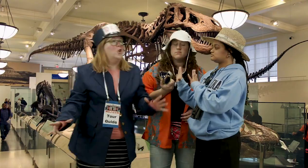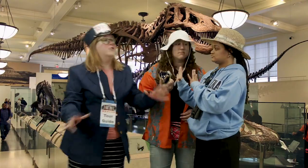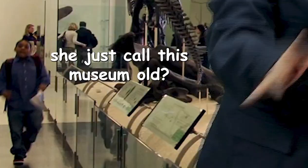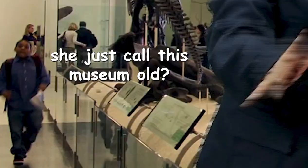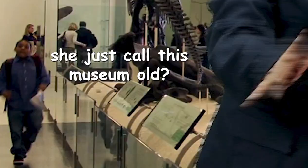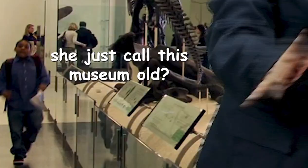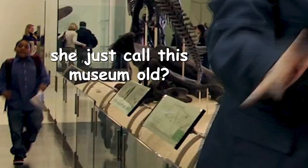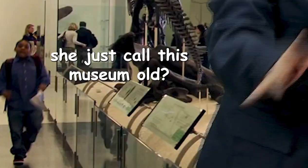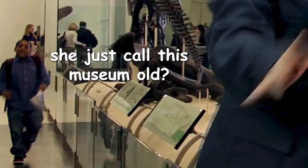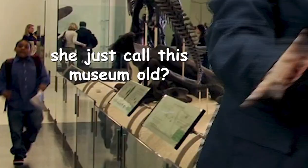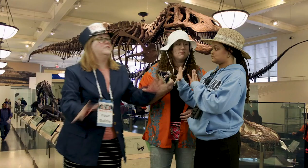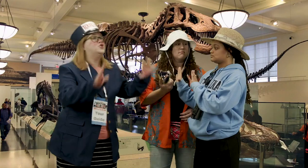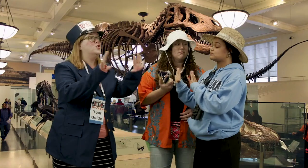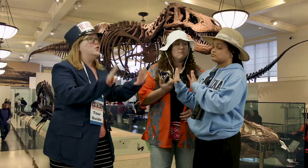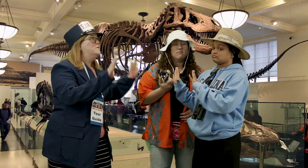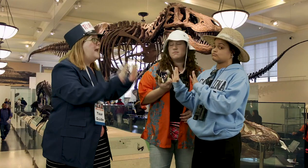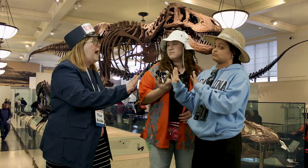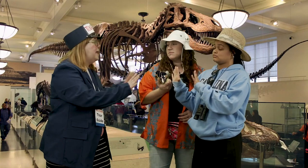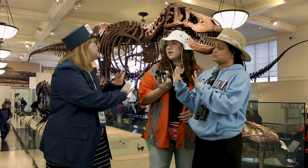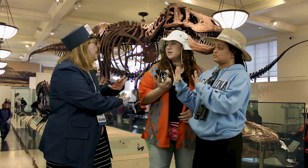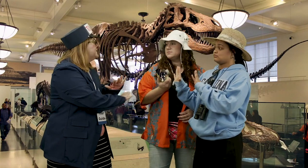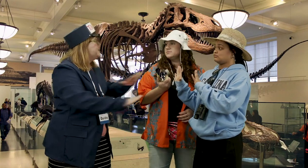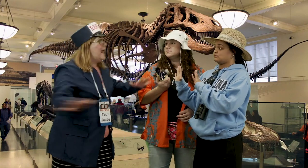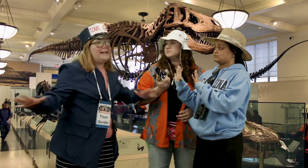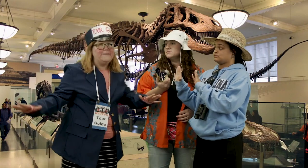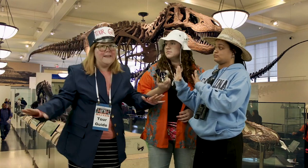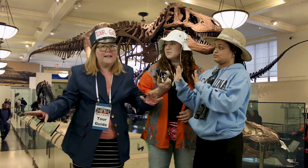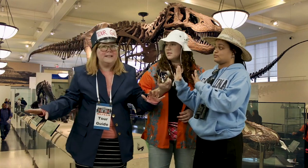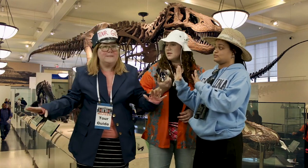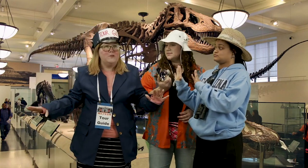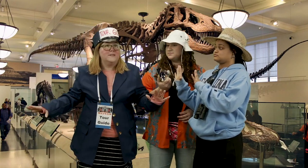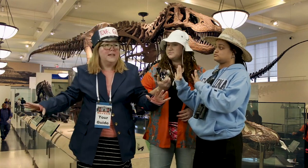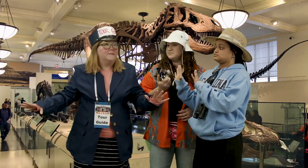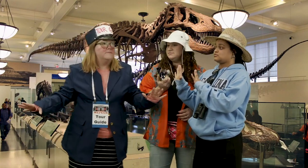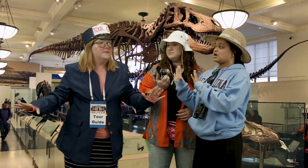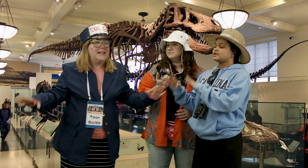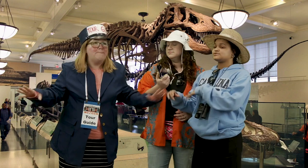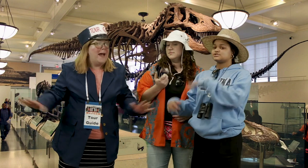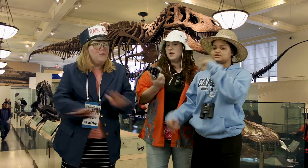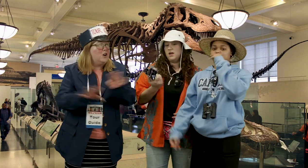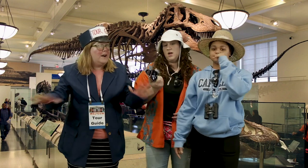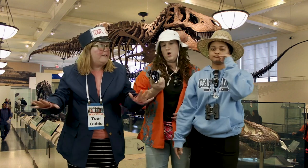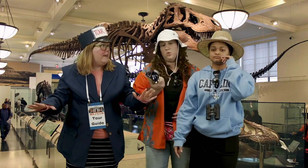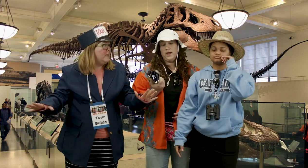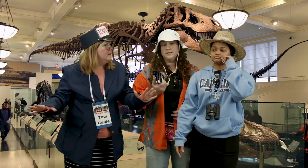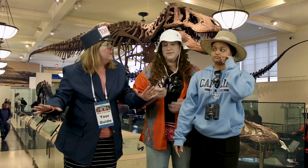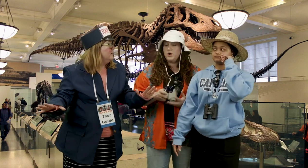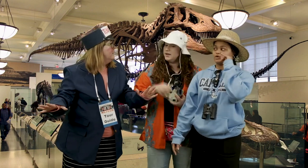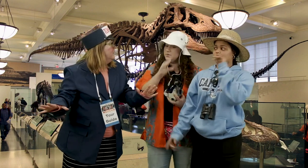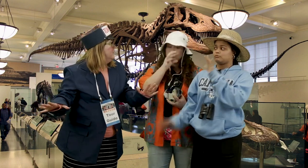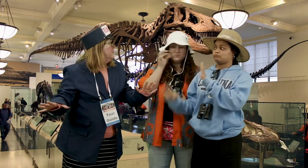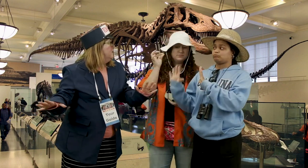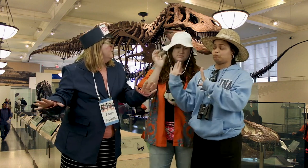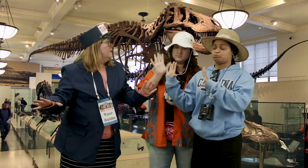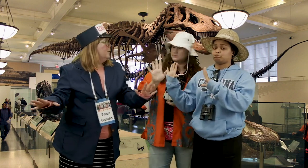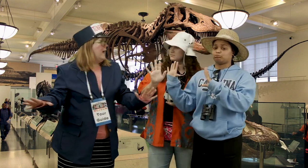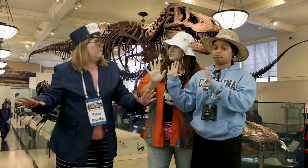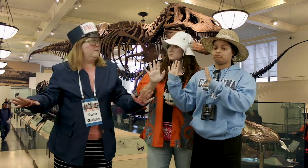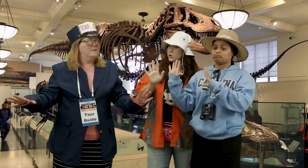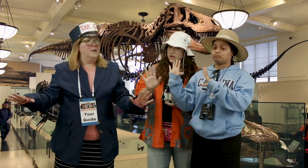old but do not taste anything in this museum to get power or anything all right okay okay we're